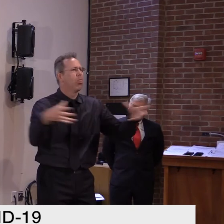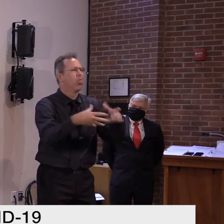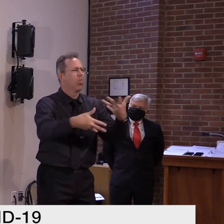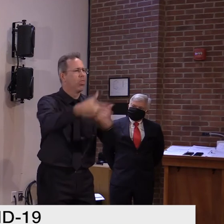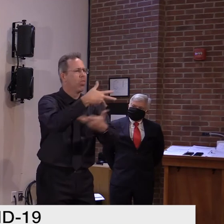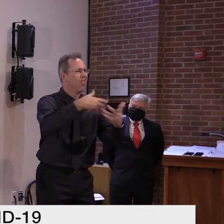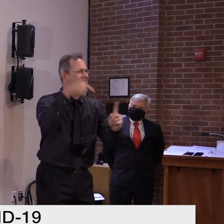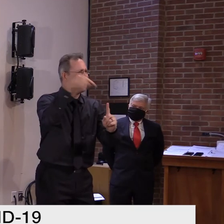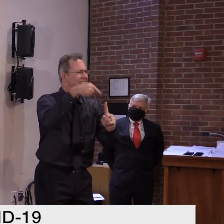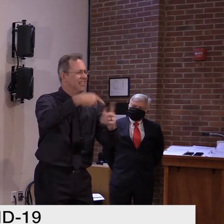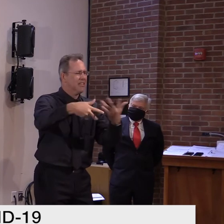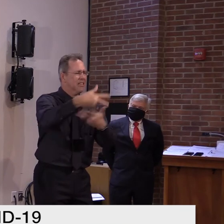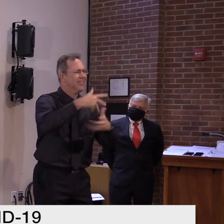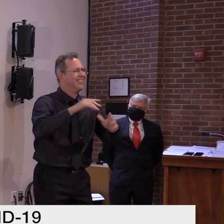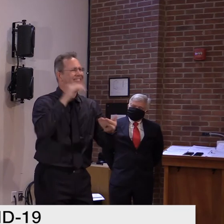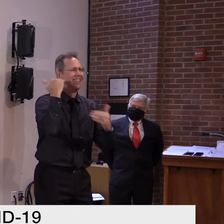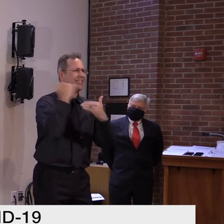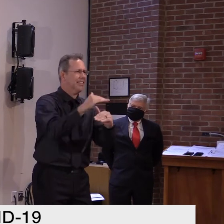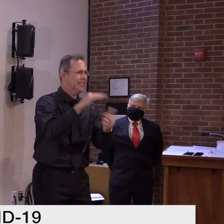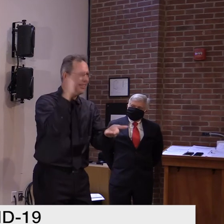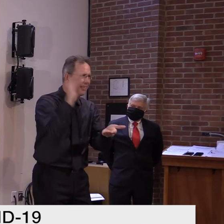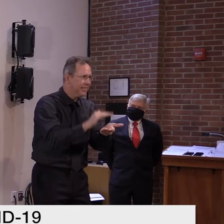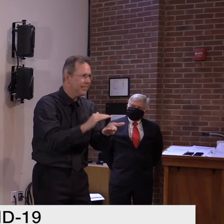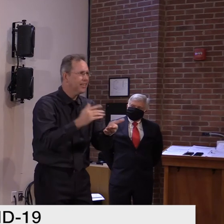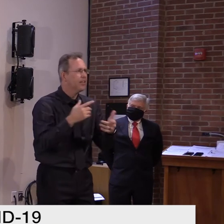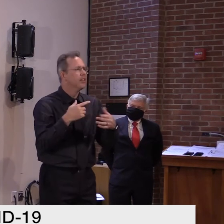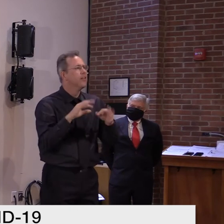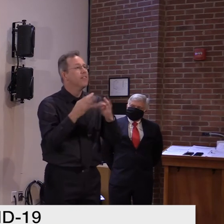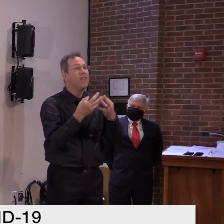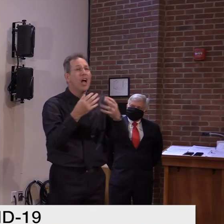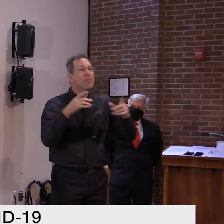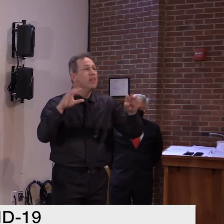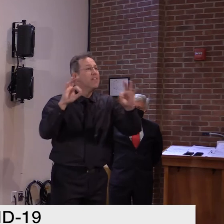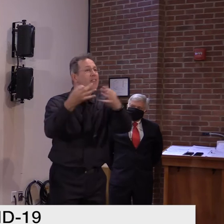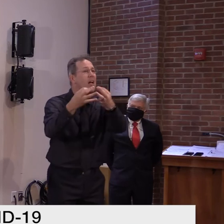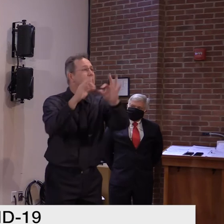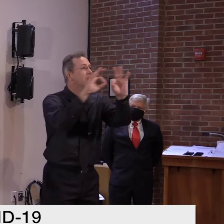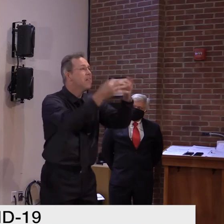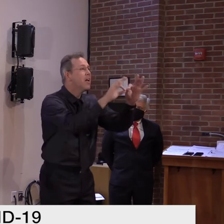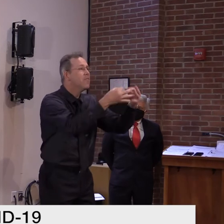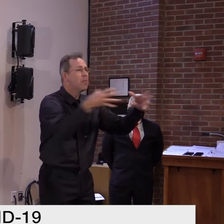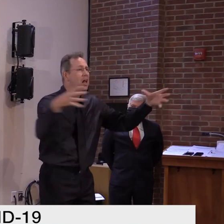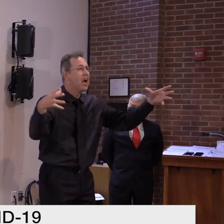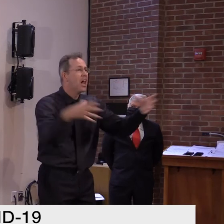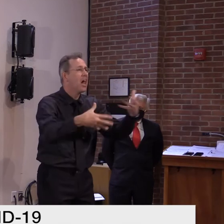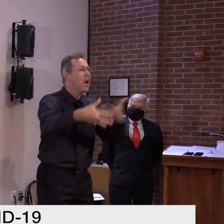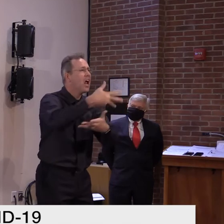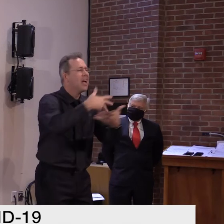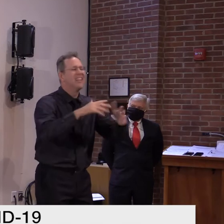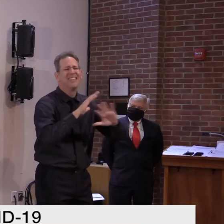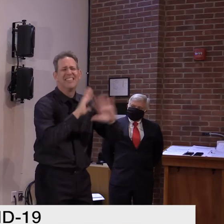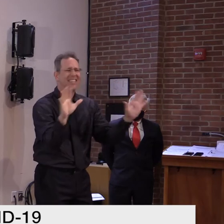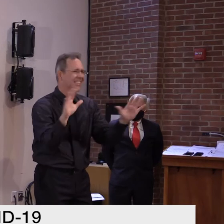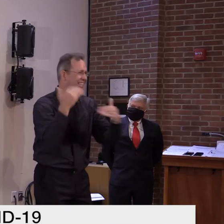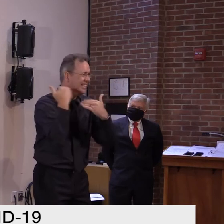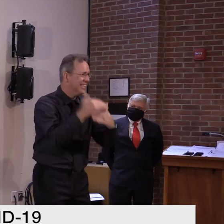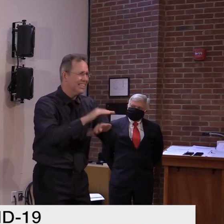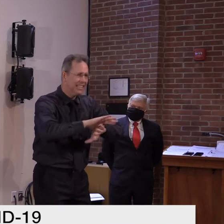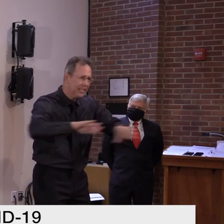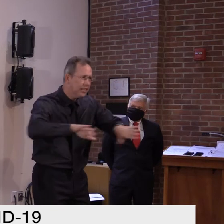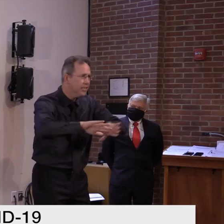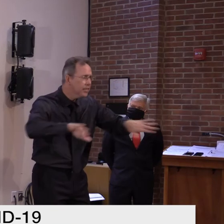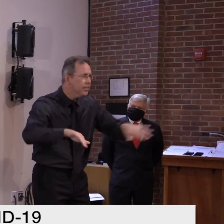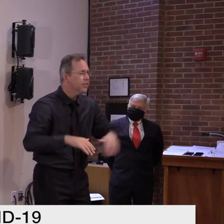from getting together in the first place. But if they do for whatever reason, and, and I would say we're in a transition